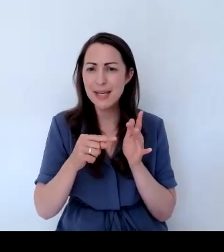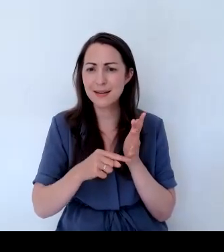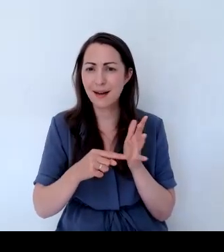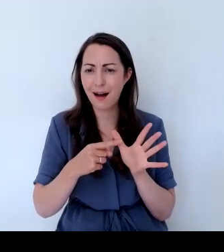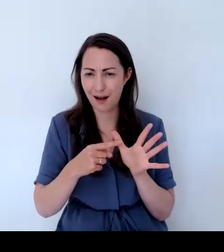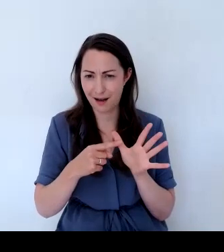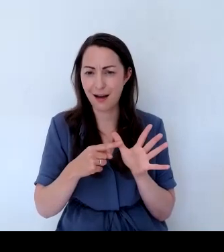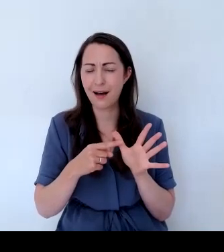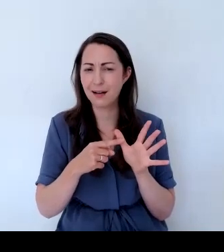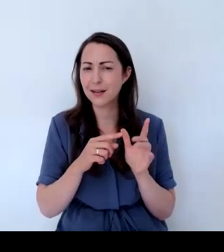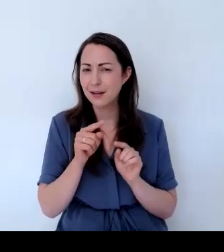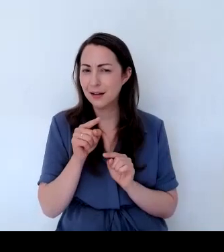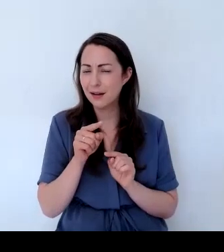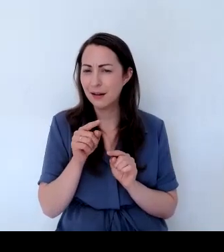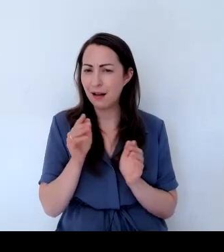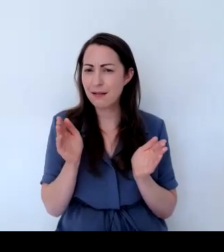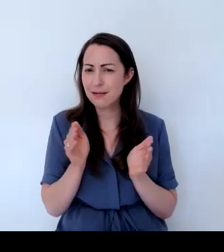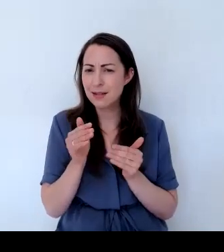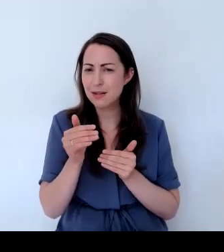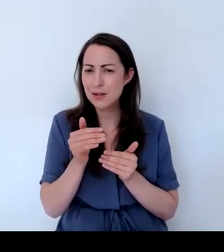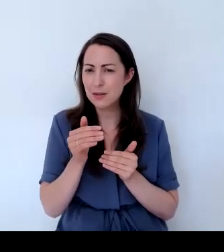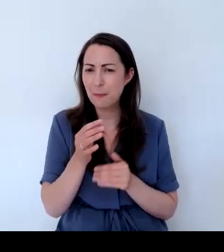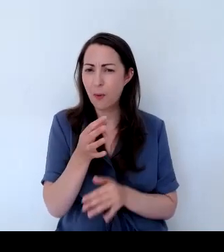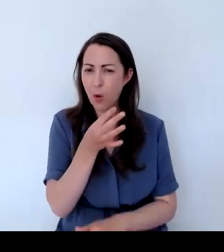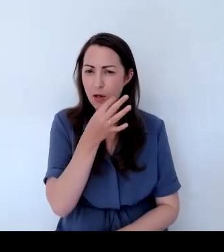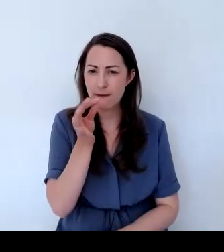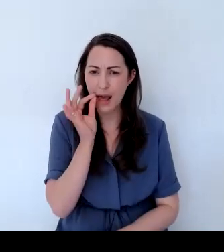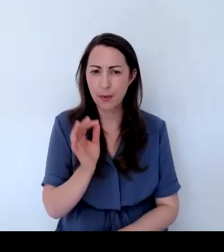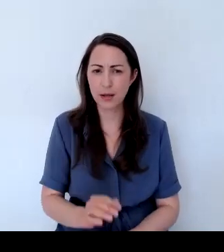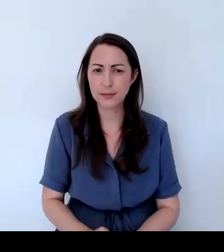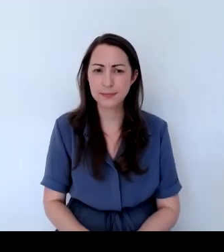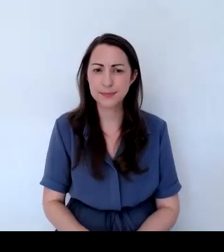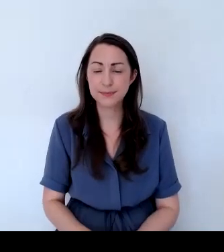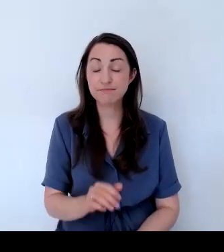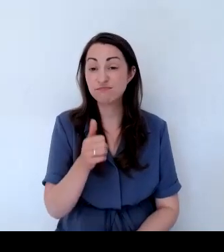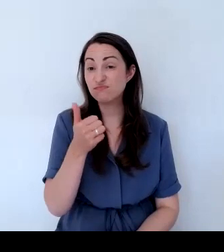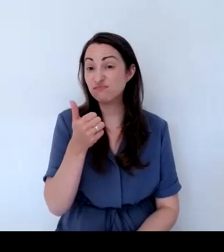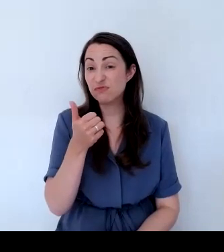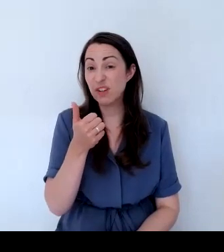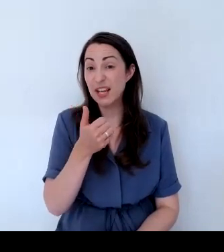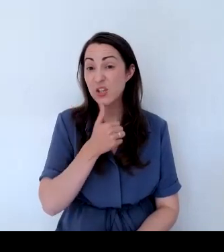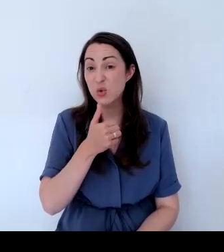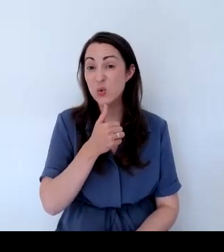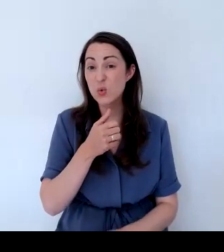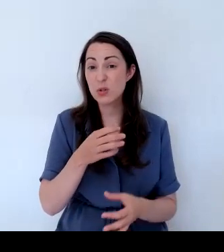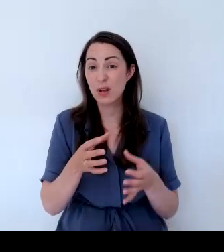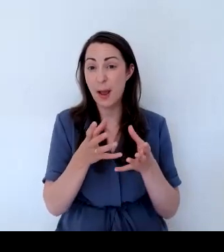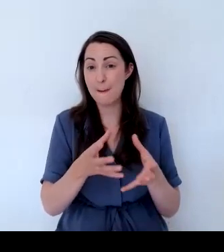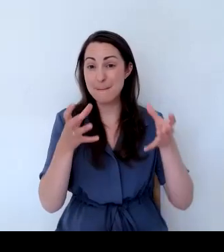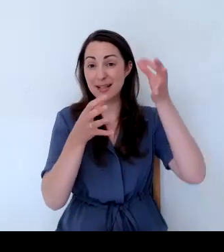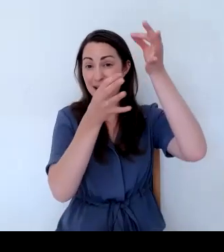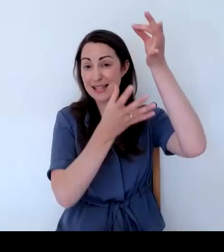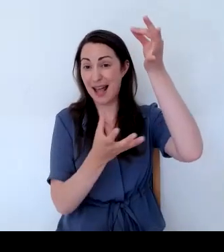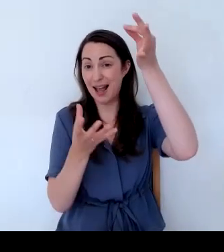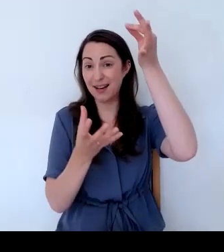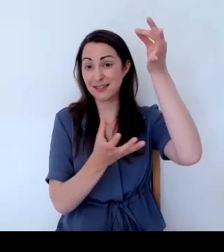which is quite a small flower, but so popular. Nepeta is good in hanging baskets as well. And again, sometimes you can